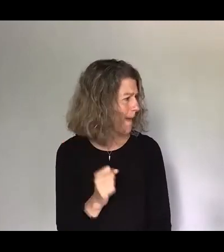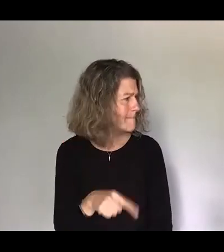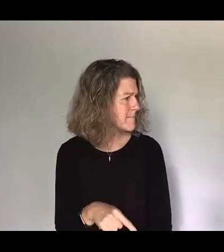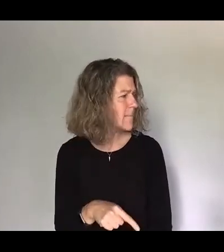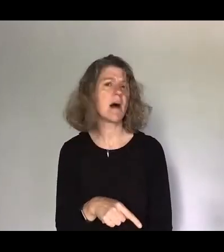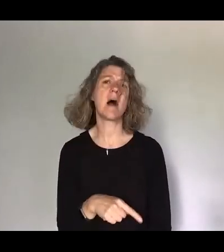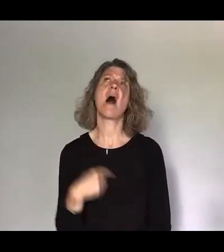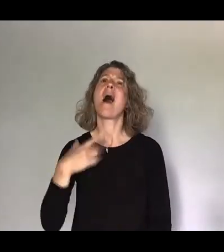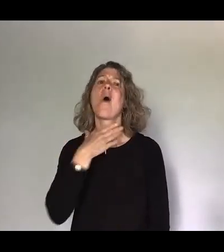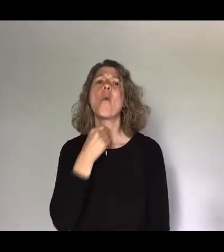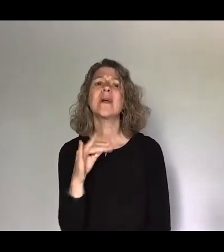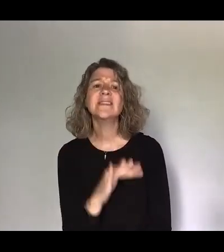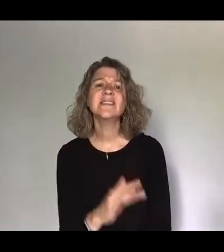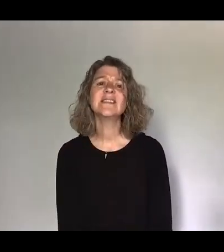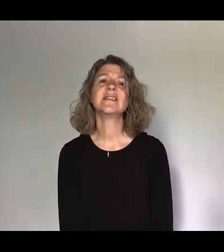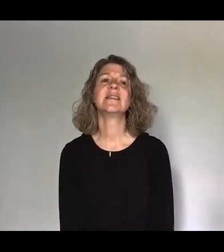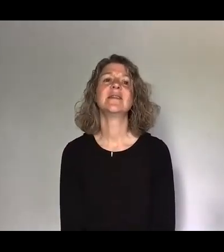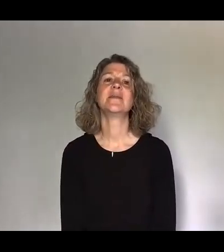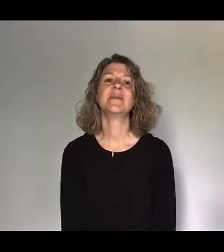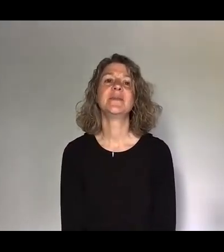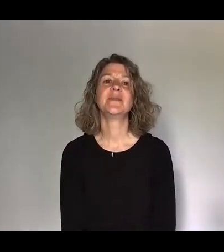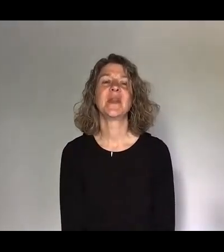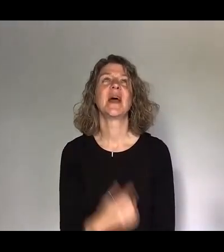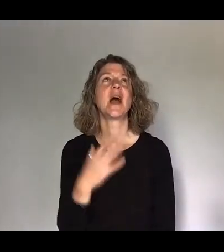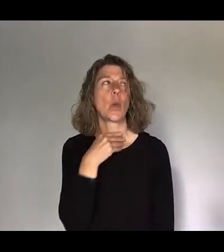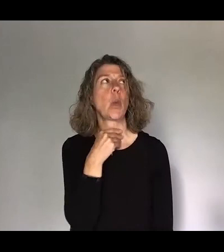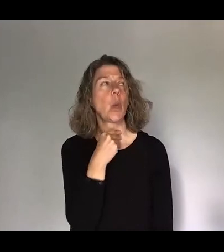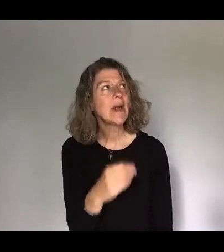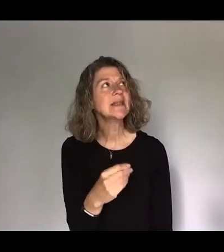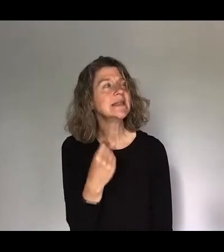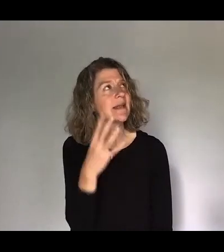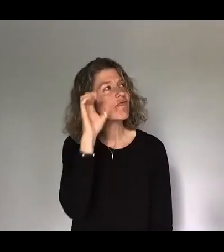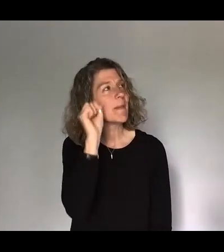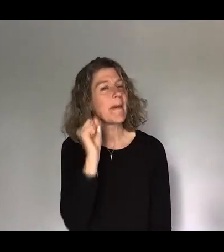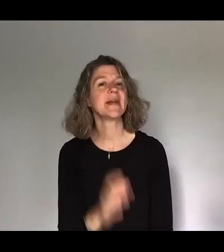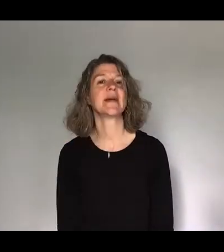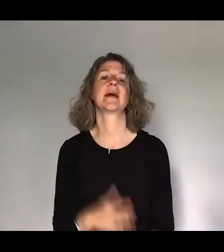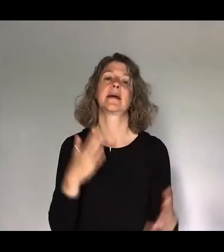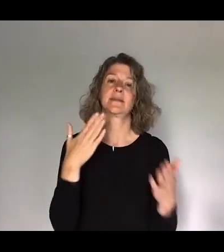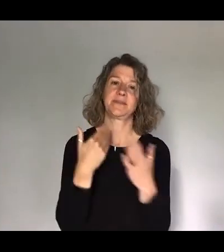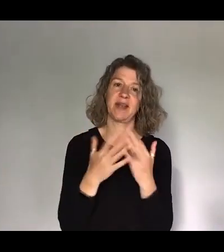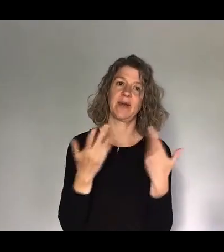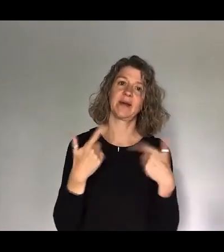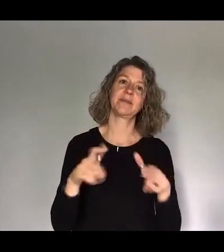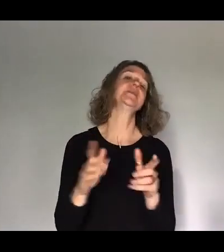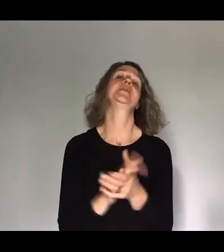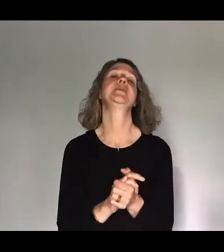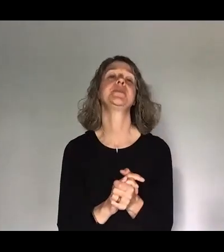I wish I was there. Beautiful. I wish I was... I was there. I wish I remembered it is what I meant to say. Anyway, carry on. Tom, please. Hey, so come and join HTV